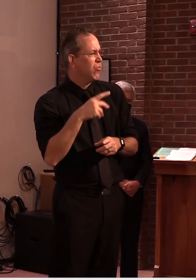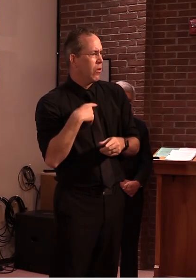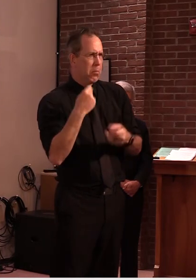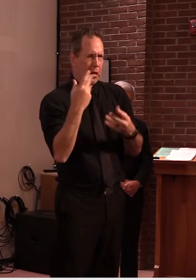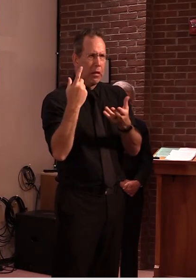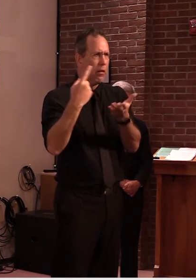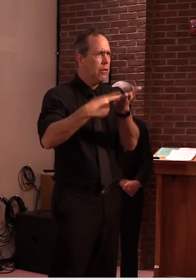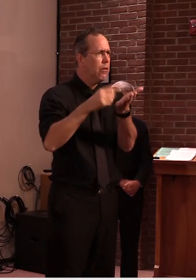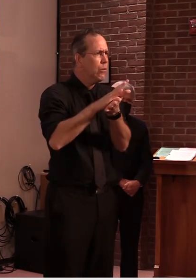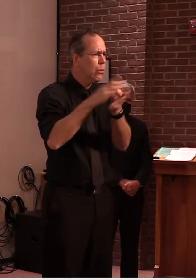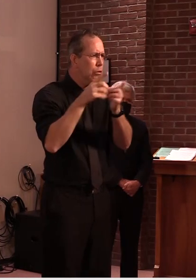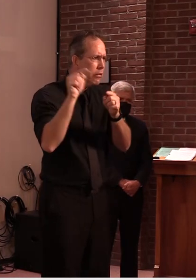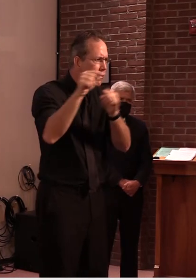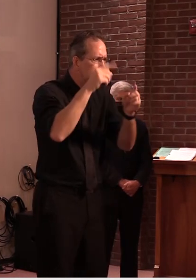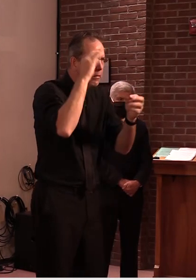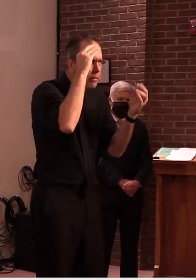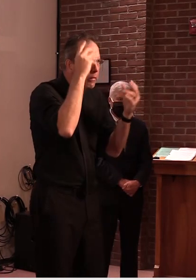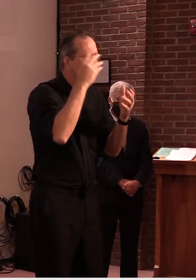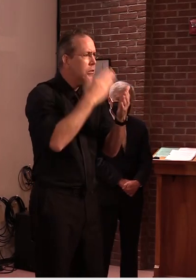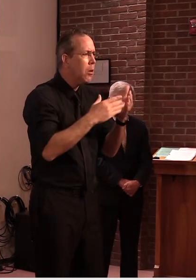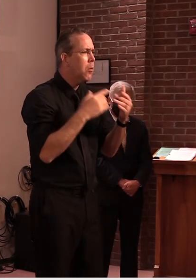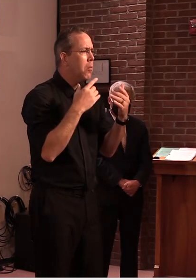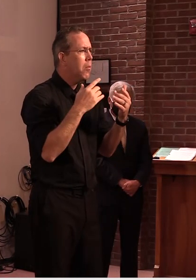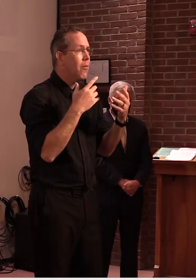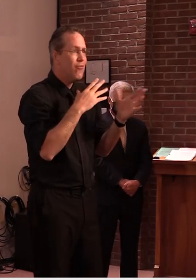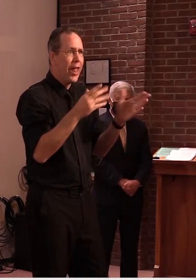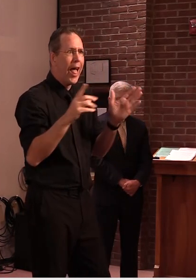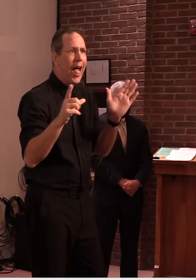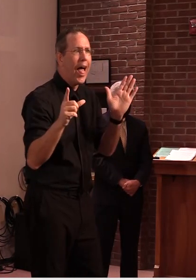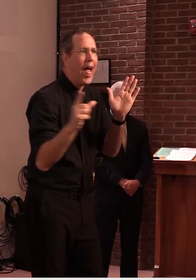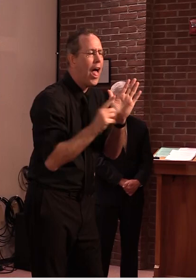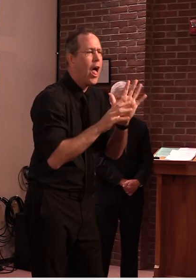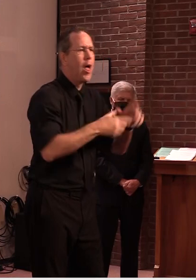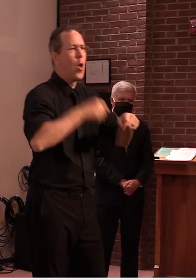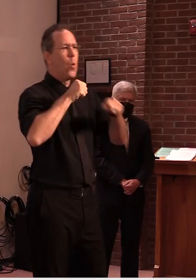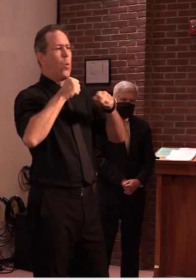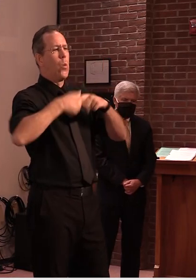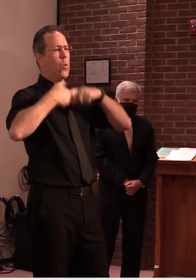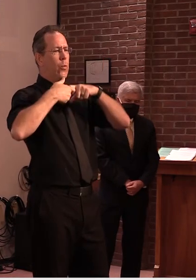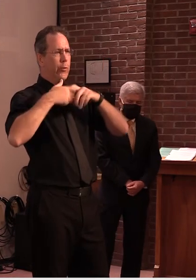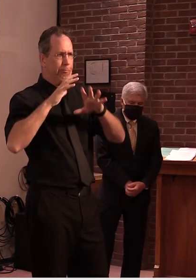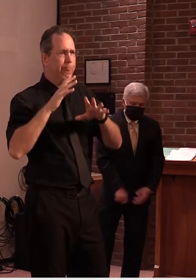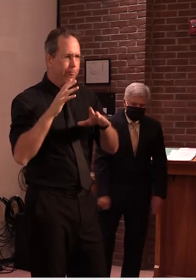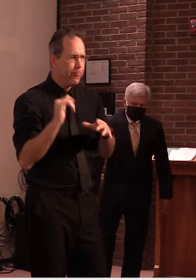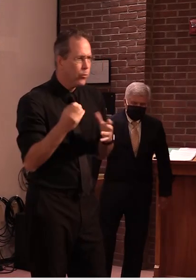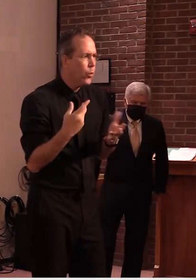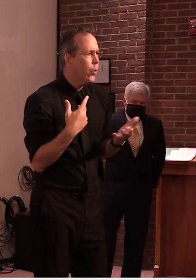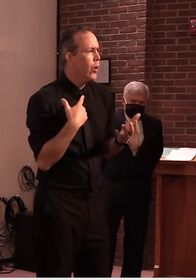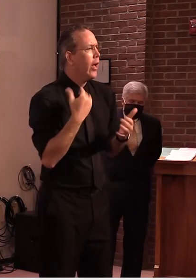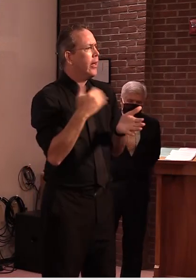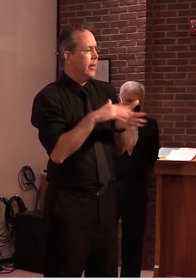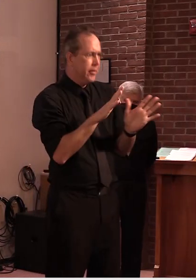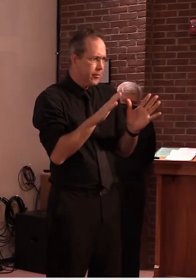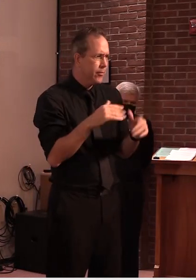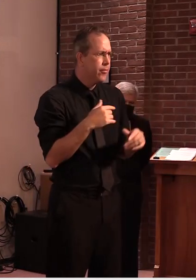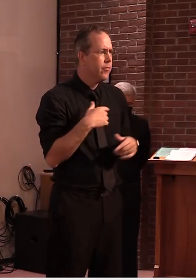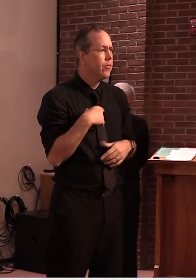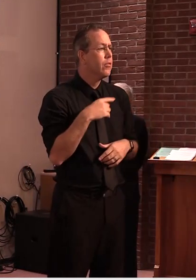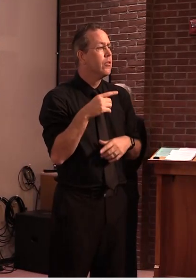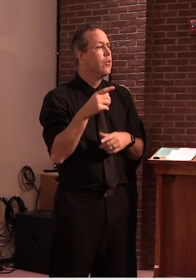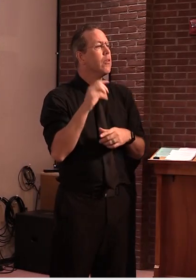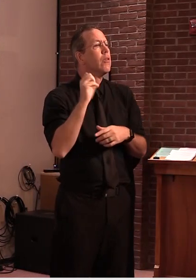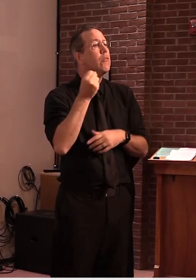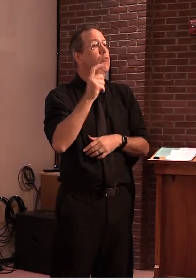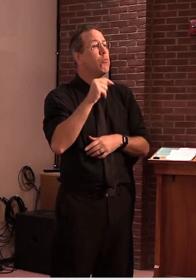plans are now revising those plans. But to your question, Calvin, we do intend to collect monthly data starting in September on the number of students